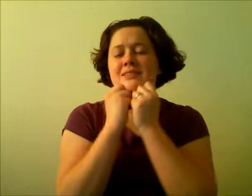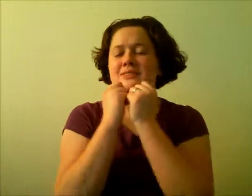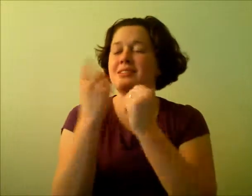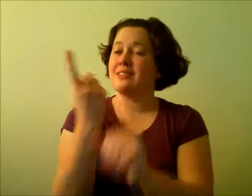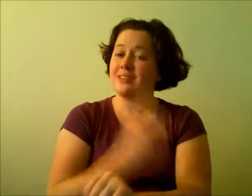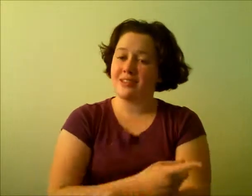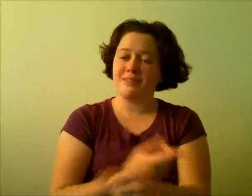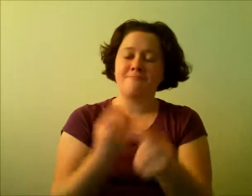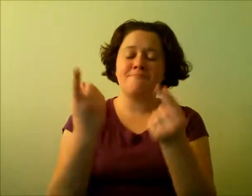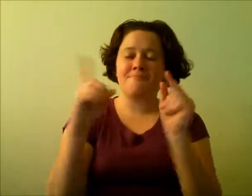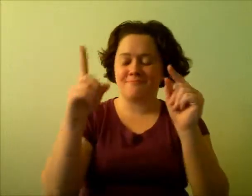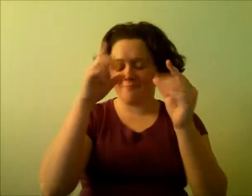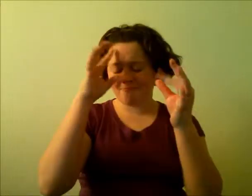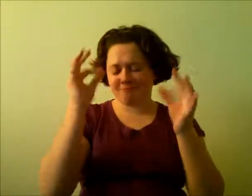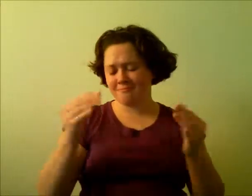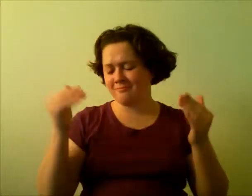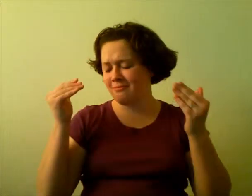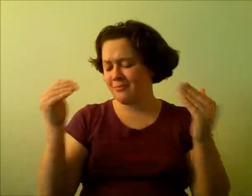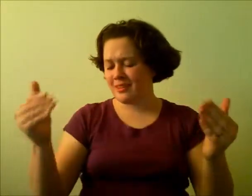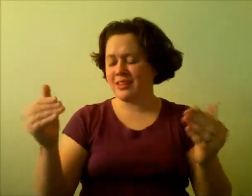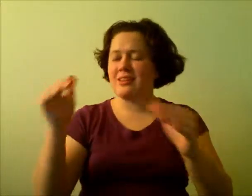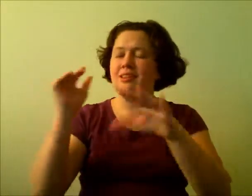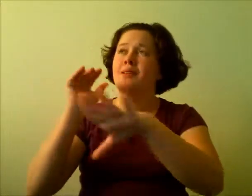than the day Sweeter than the day we call